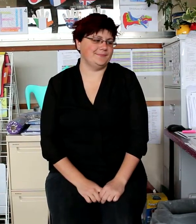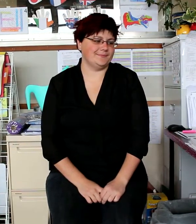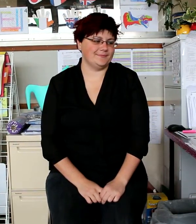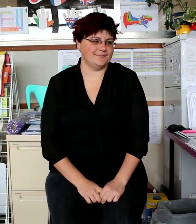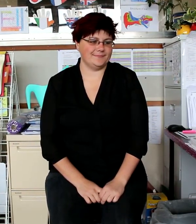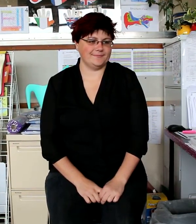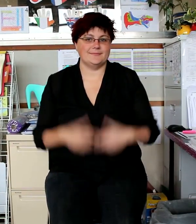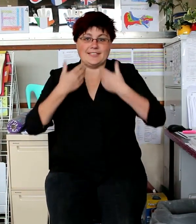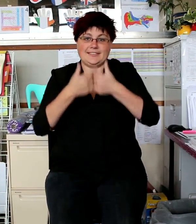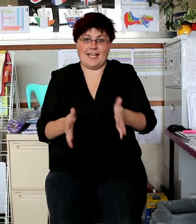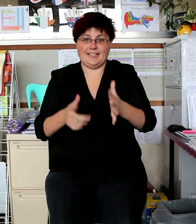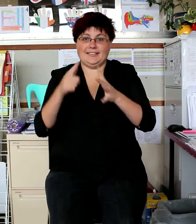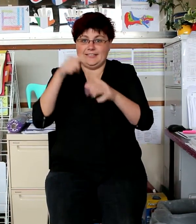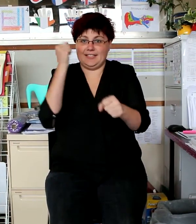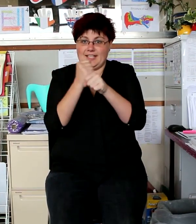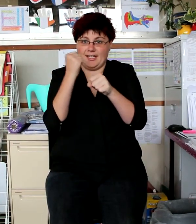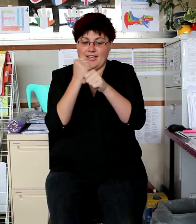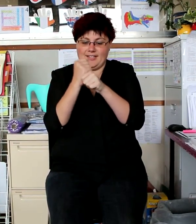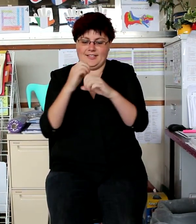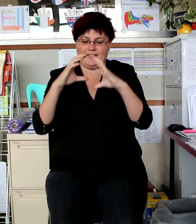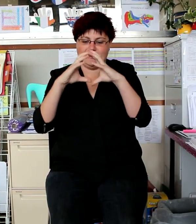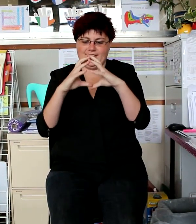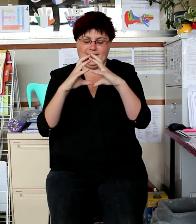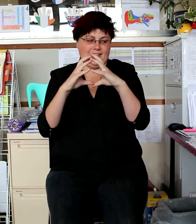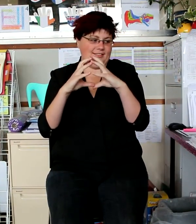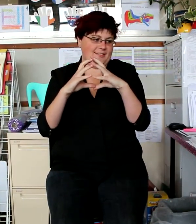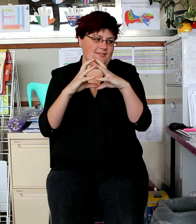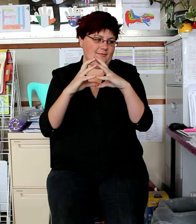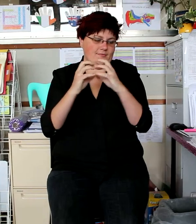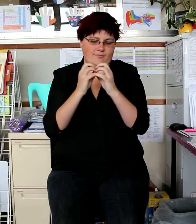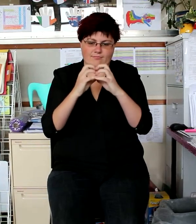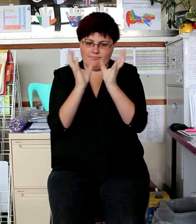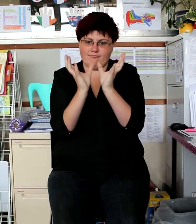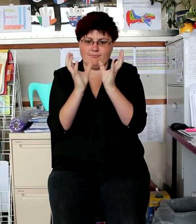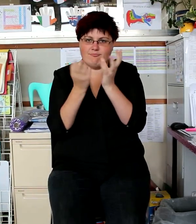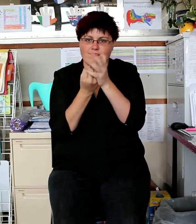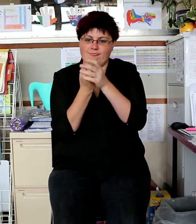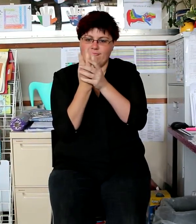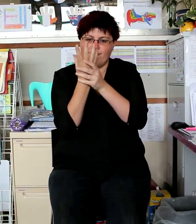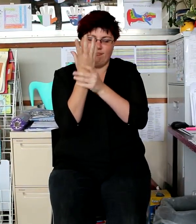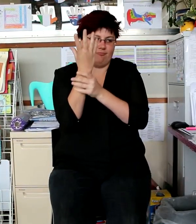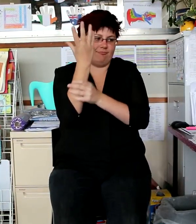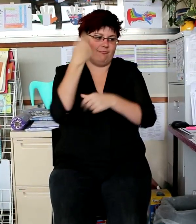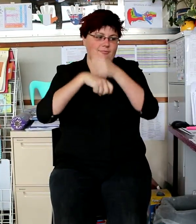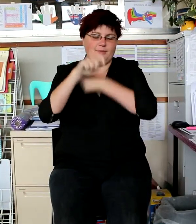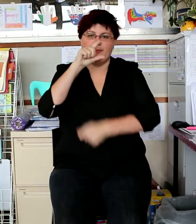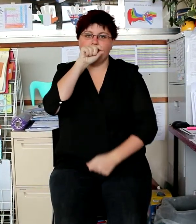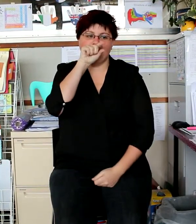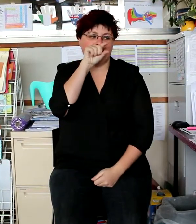It started out as a nest, then it grew into a chicken stand.